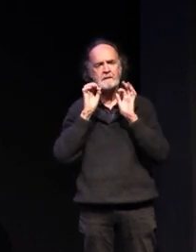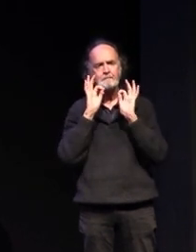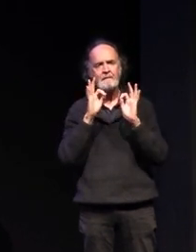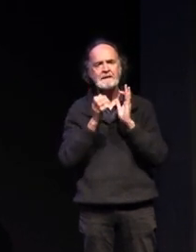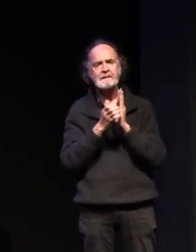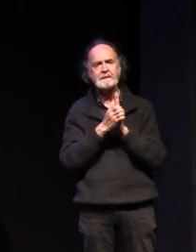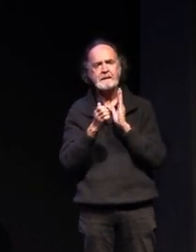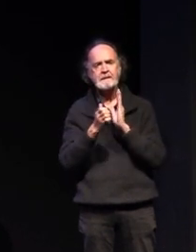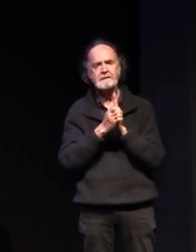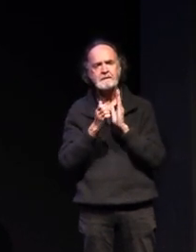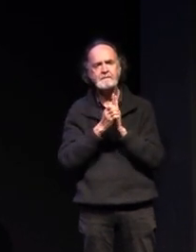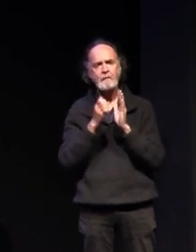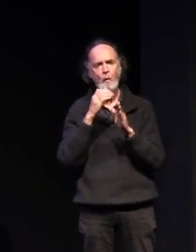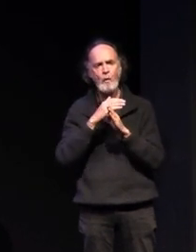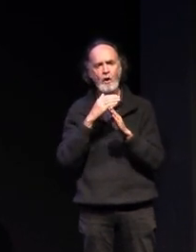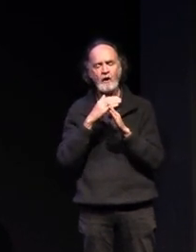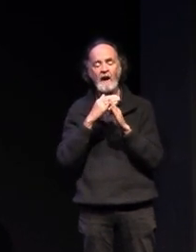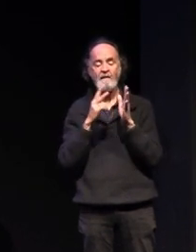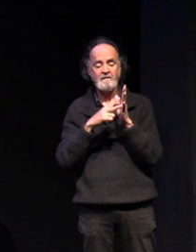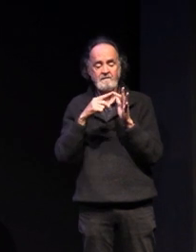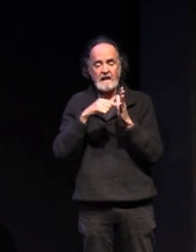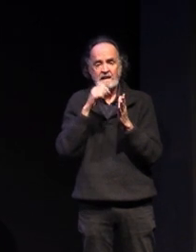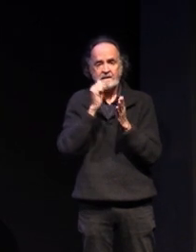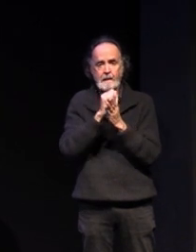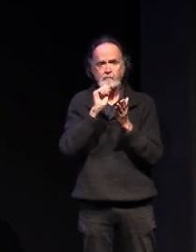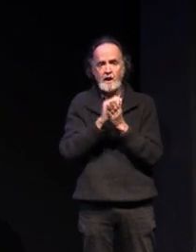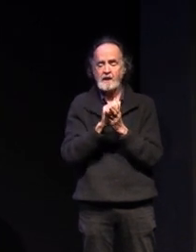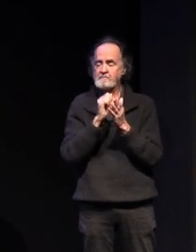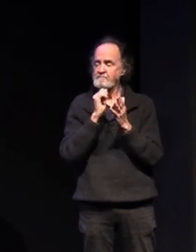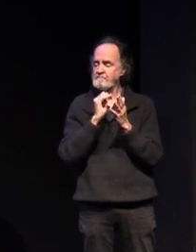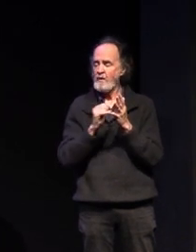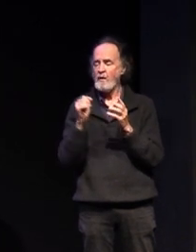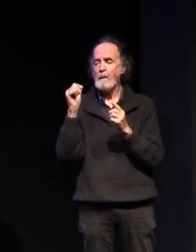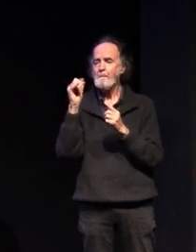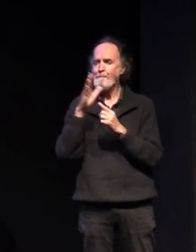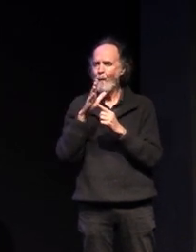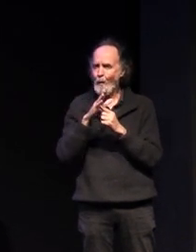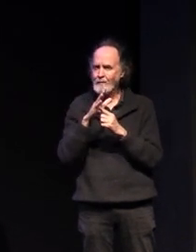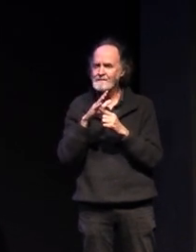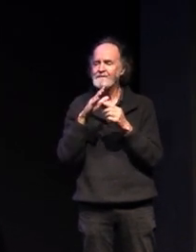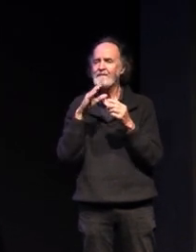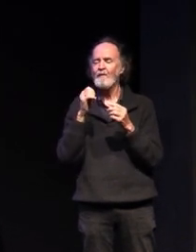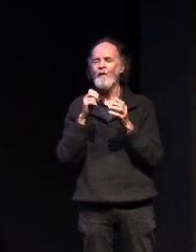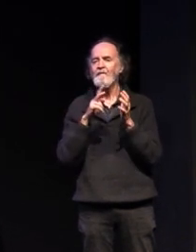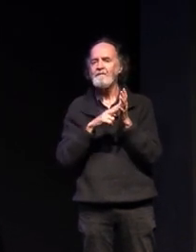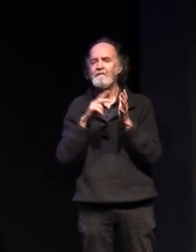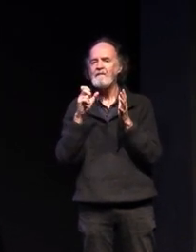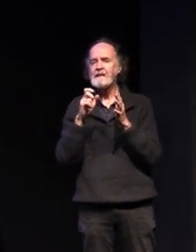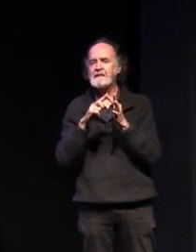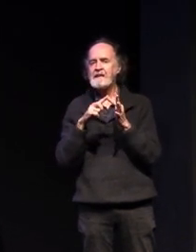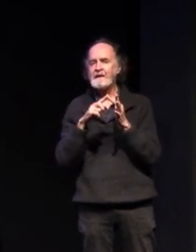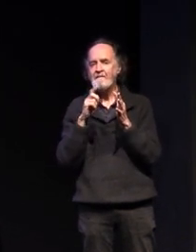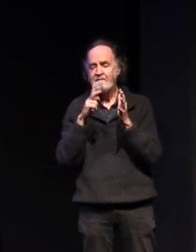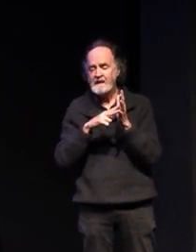vet subjects can be a real key part of a student's program whether they're doing vce or vcal